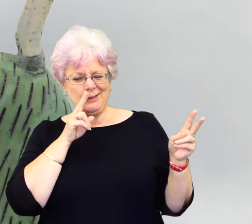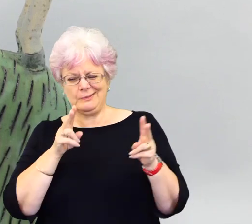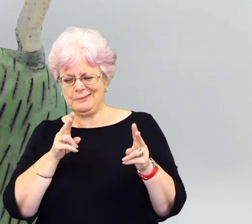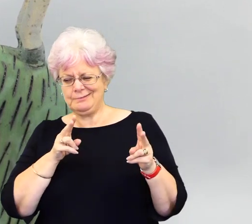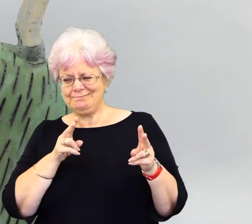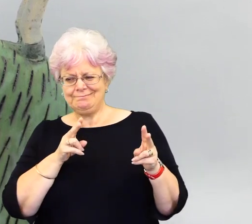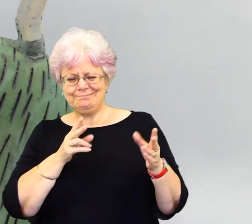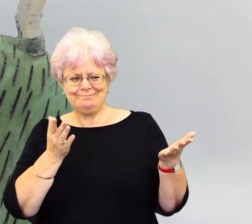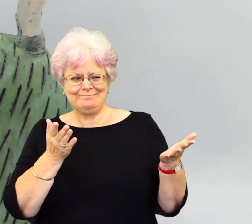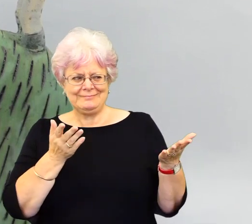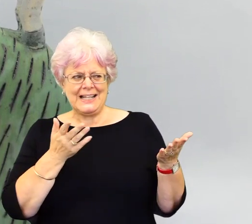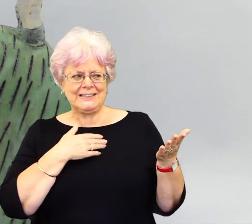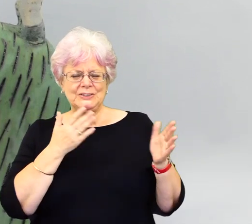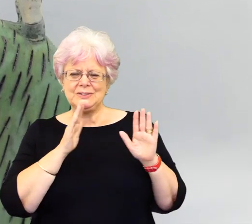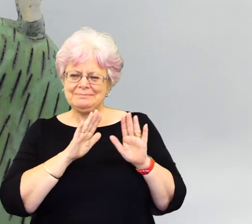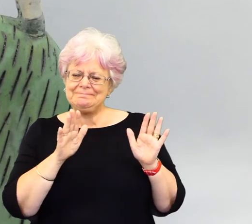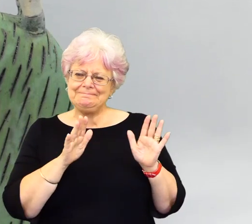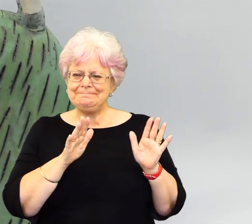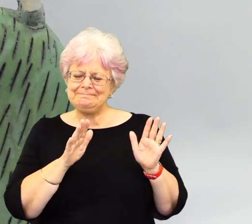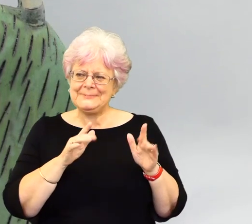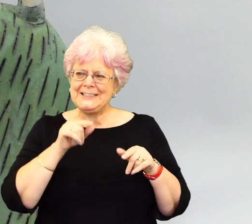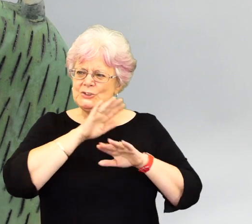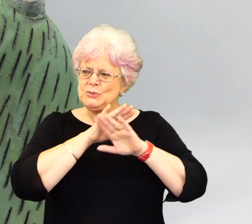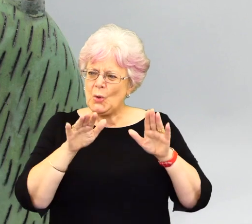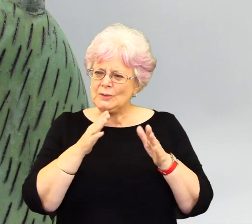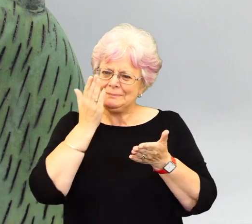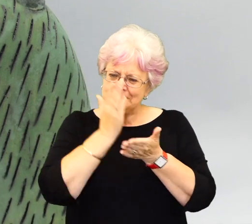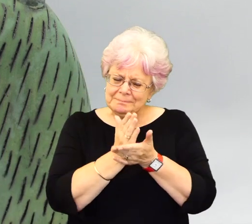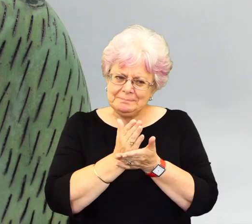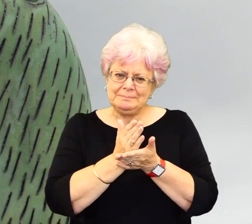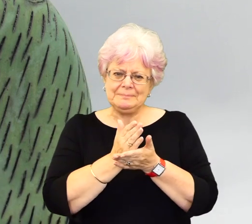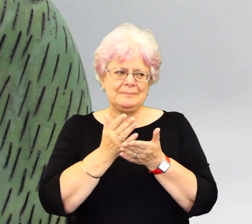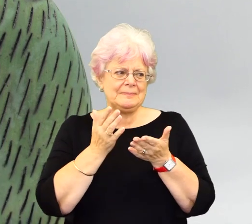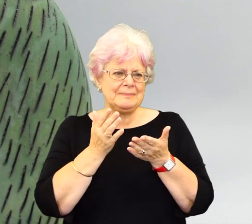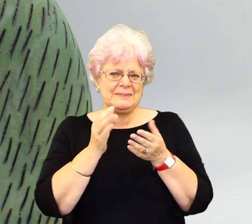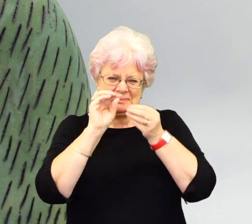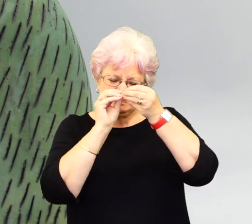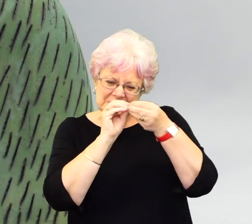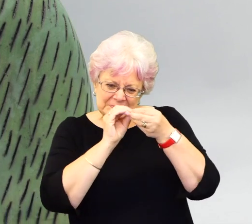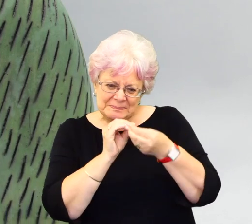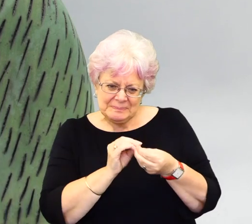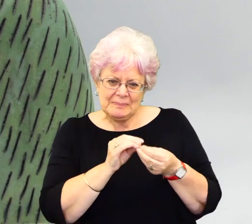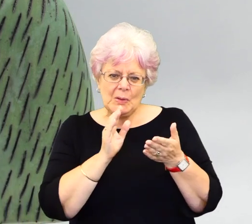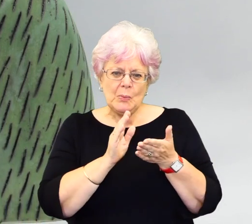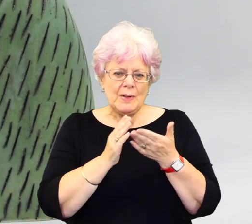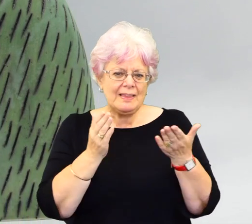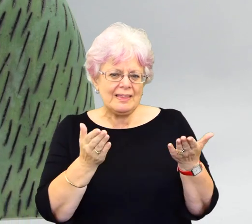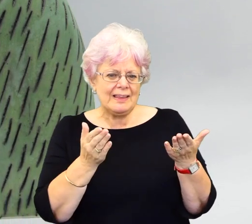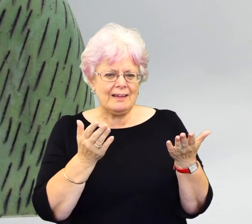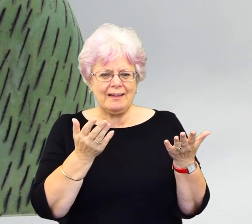they don't do that, where are the knees, where is this, I think, well, if I did that, then you end up being too fiddly with that kind of